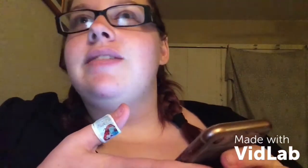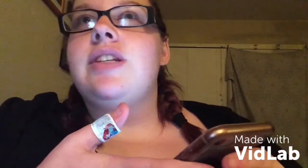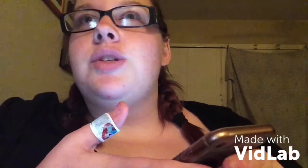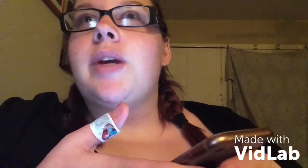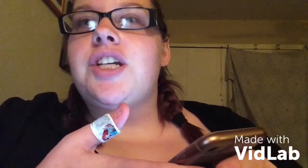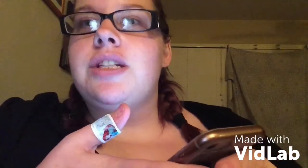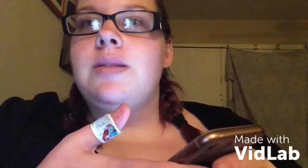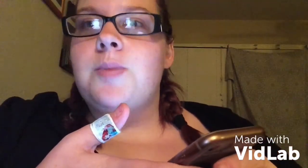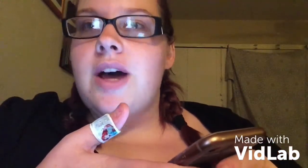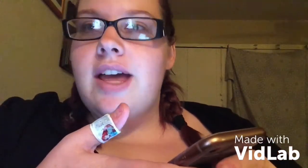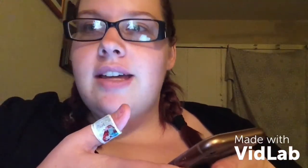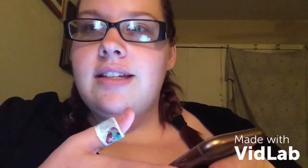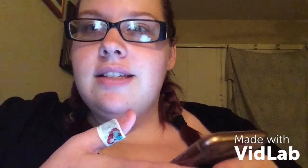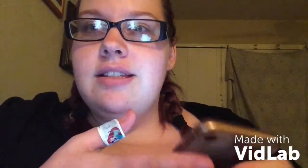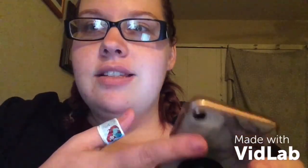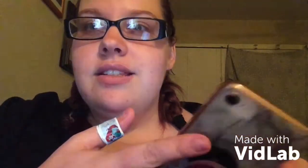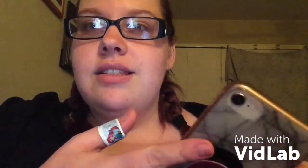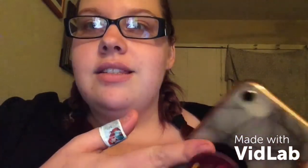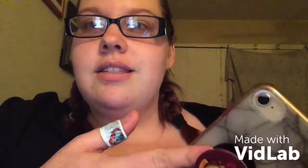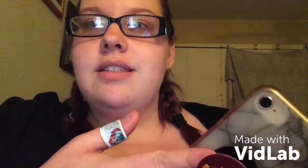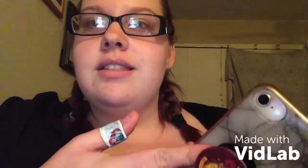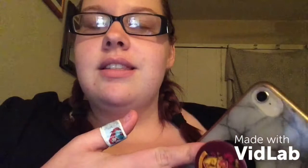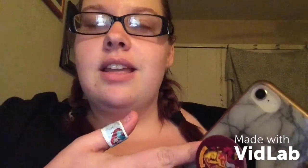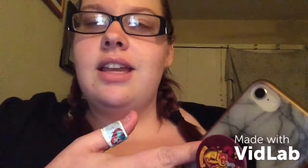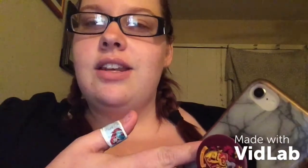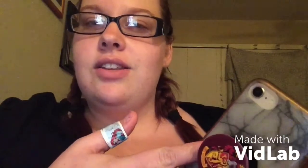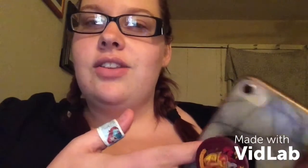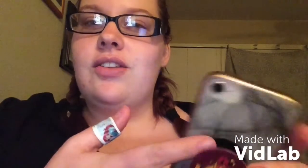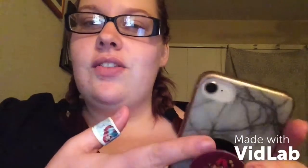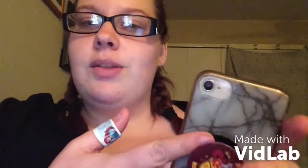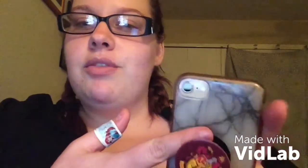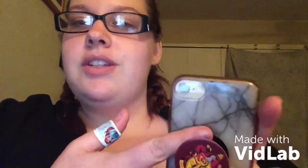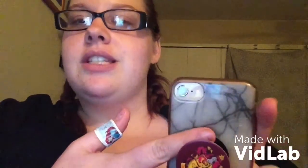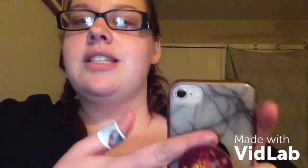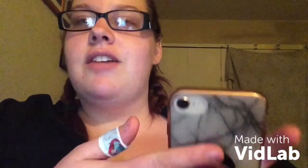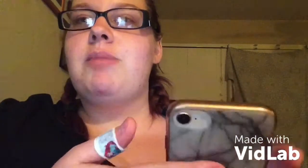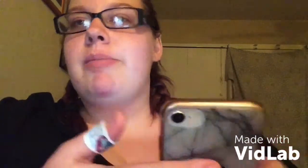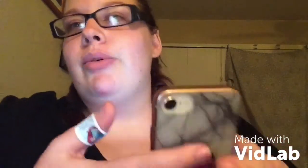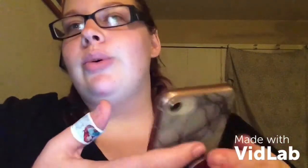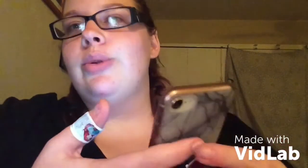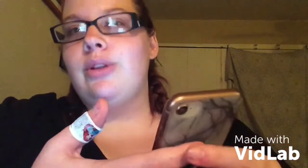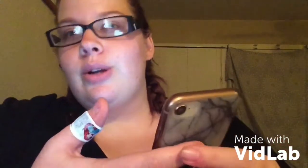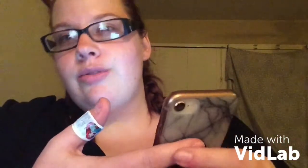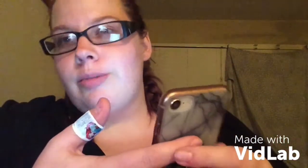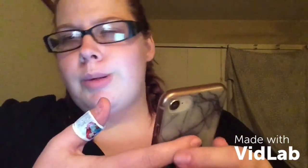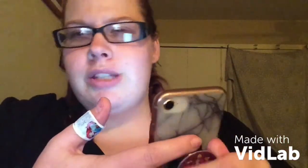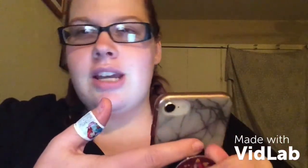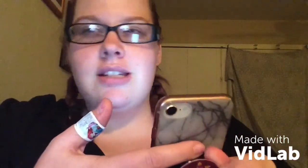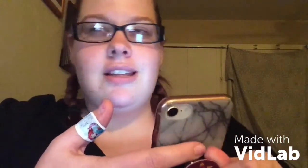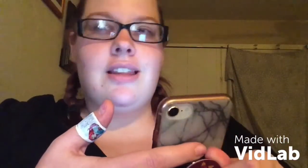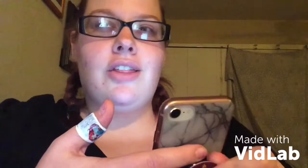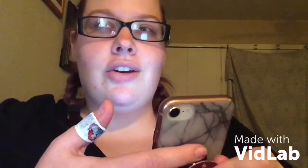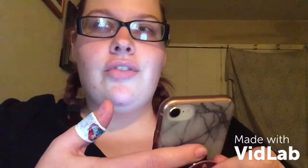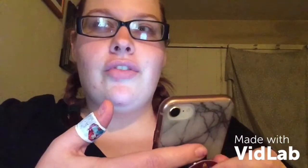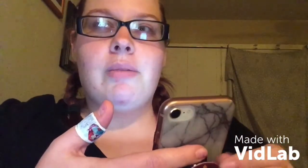life situations, but in the movies and stuff, people learn from their mistakes and they learn from